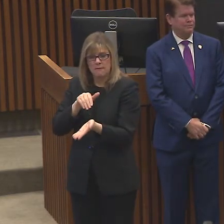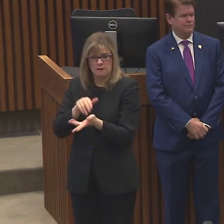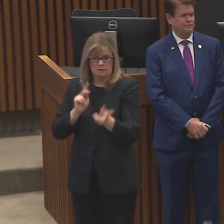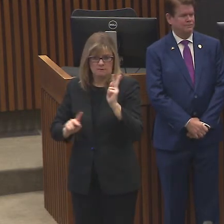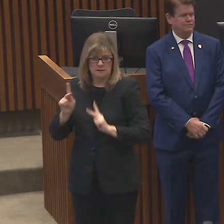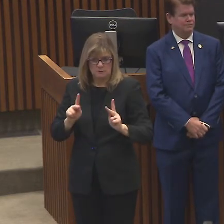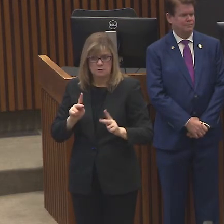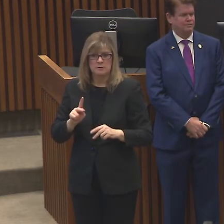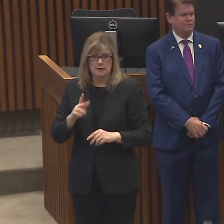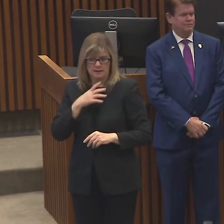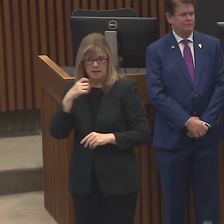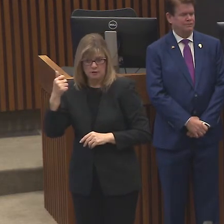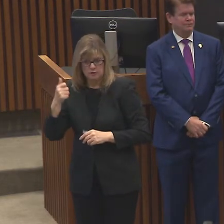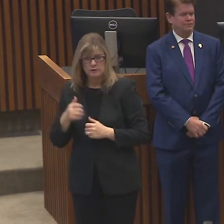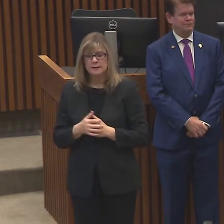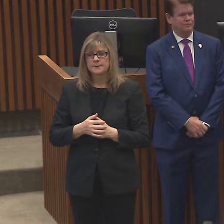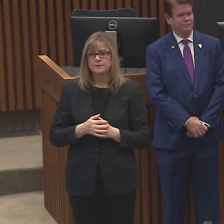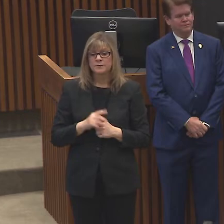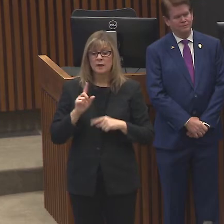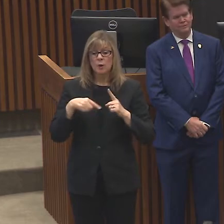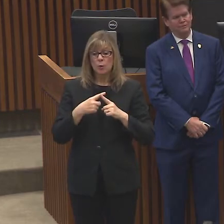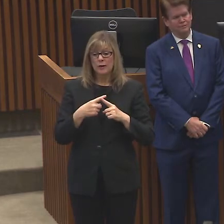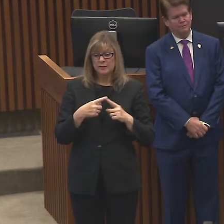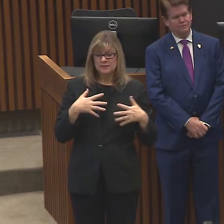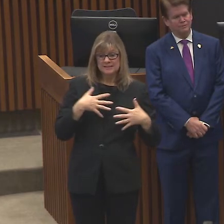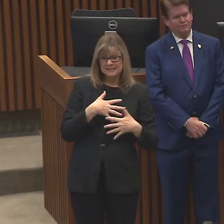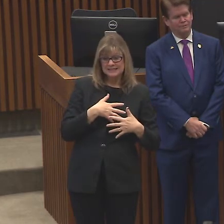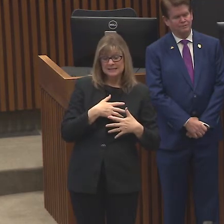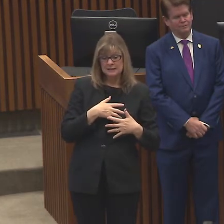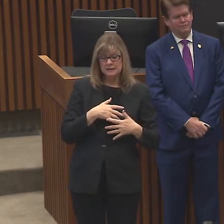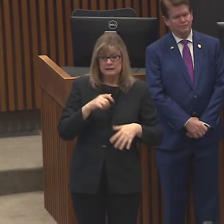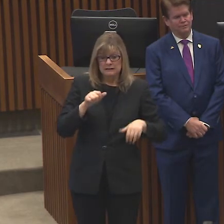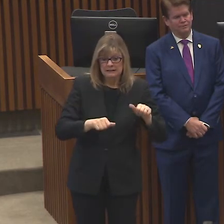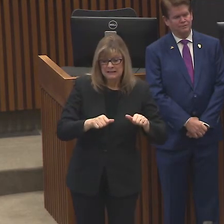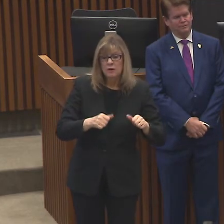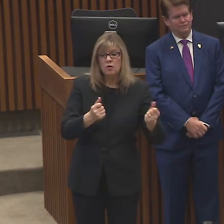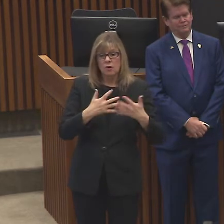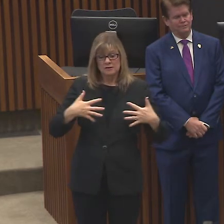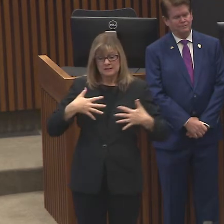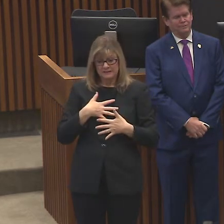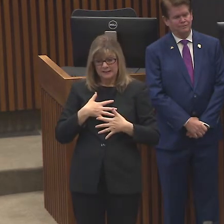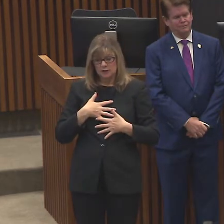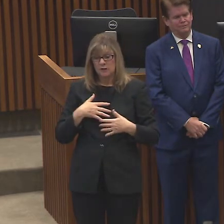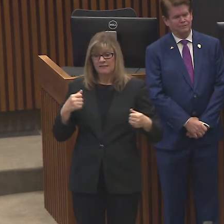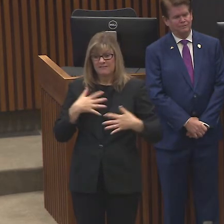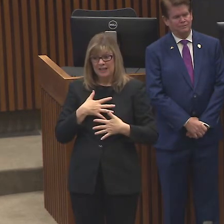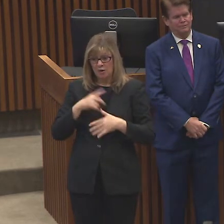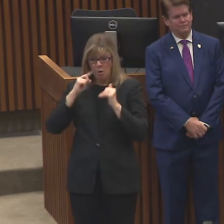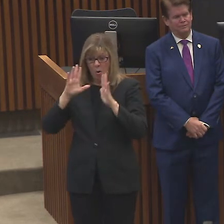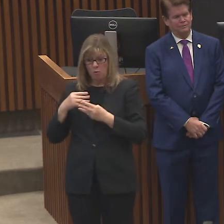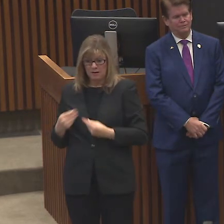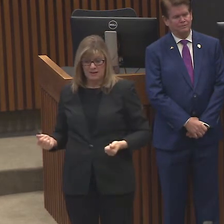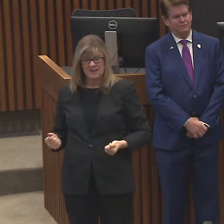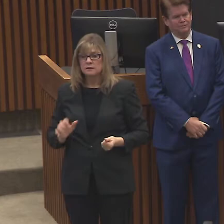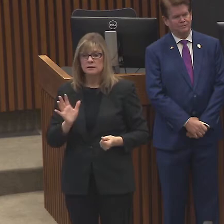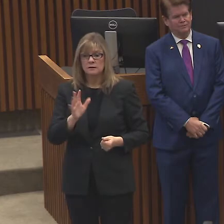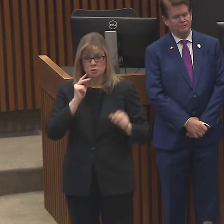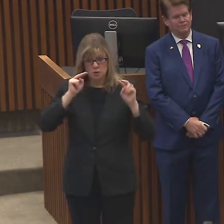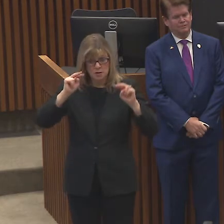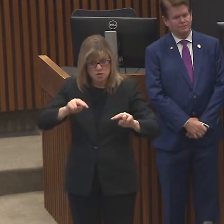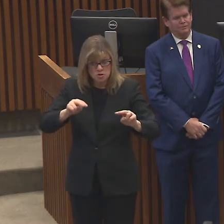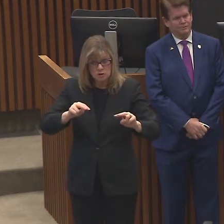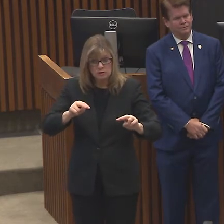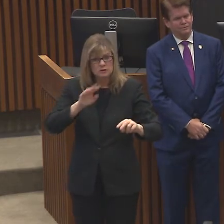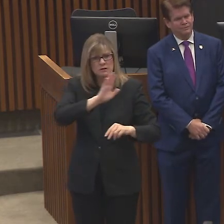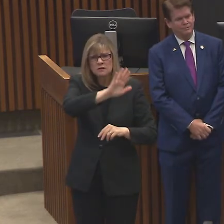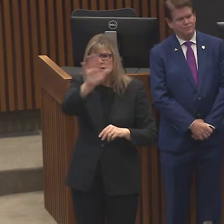uncertainty, there's fear. And when there's fear, there's loss of hope. We will come through this. You can look at what's going on in the curves of the